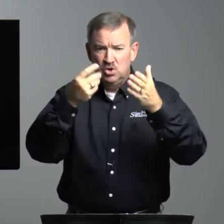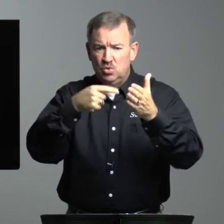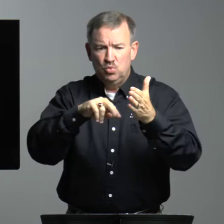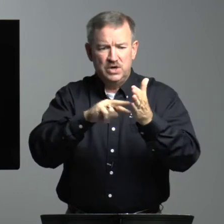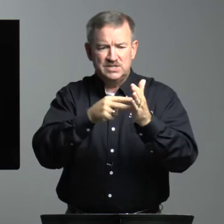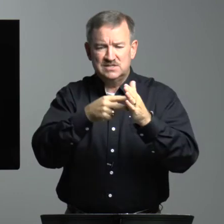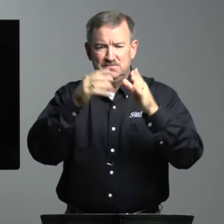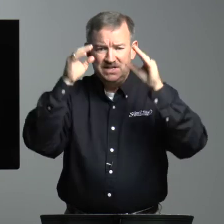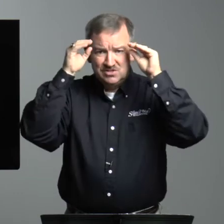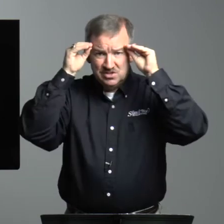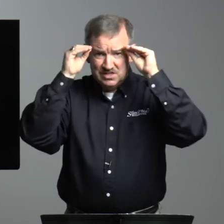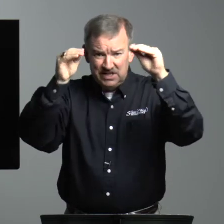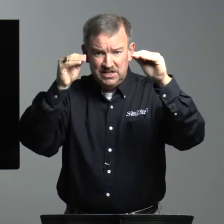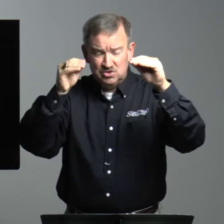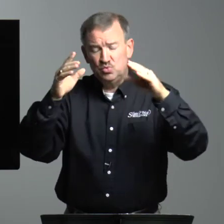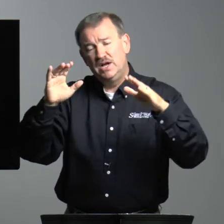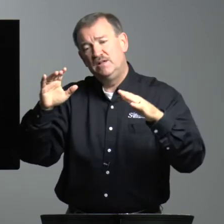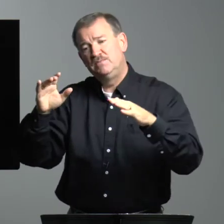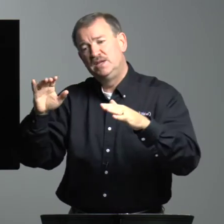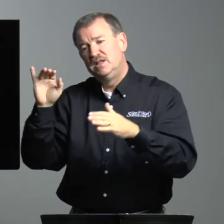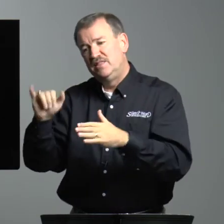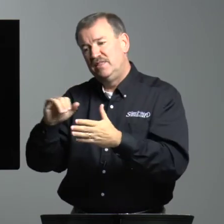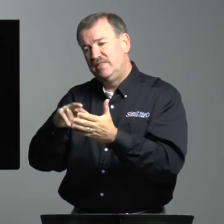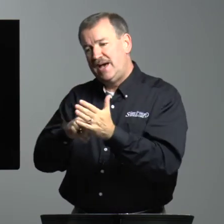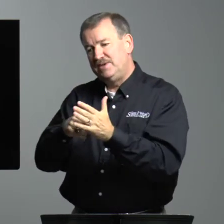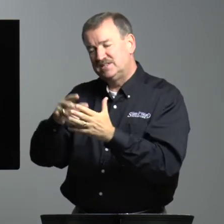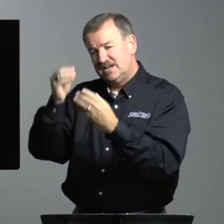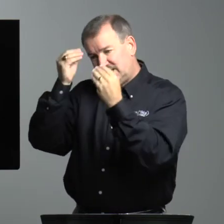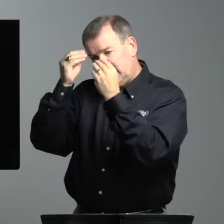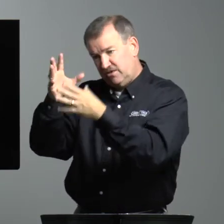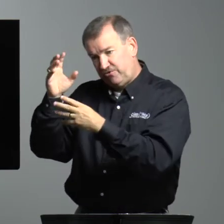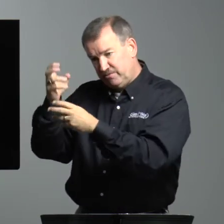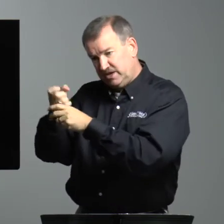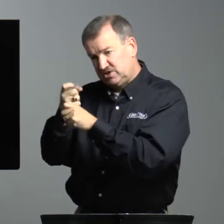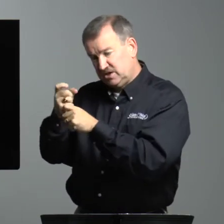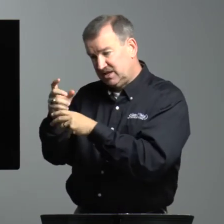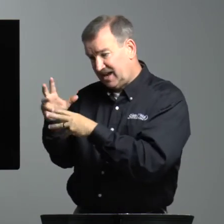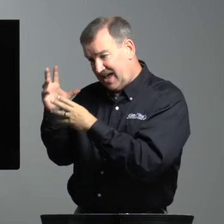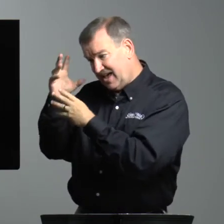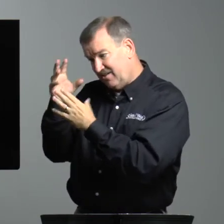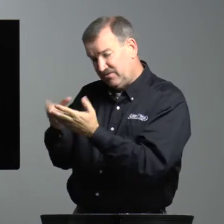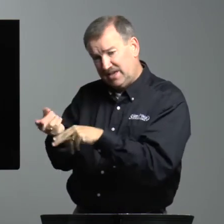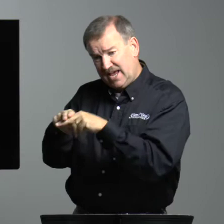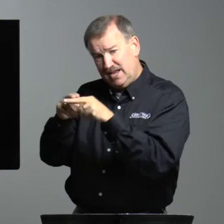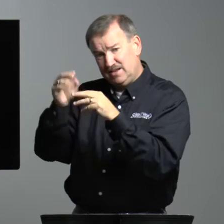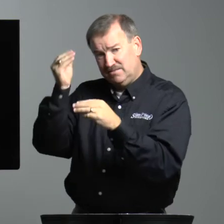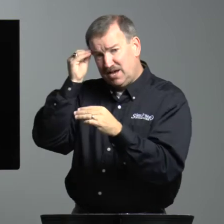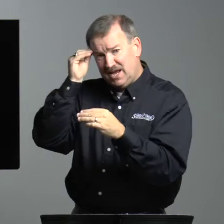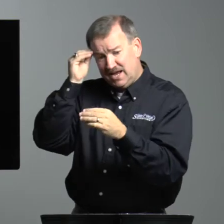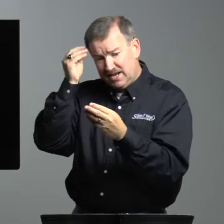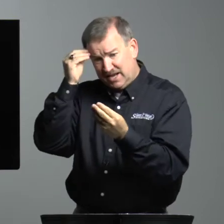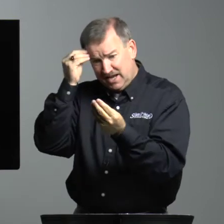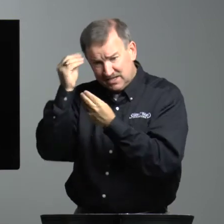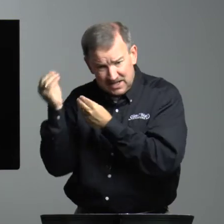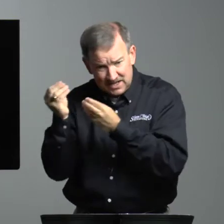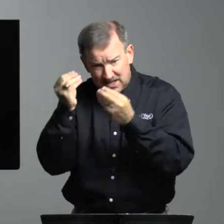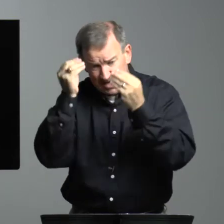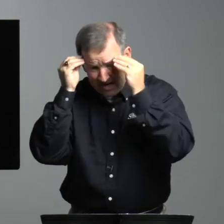What does it mean to teach? Well, that means I take information that I have gained in my head and I take it and I